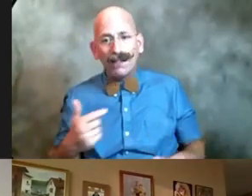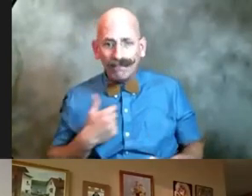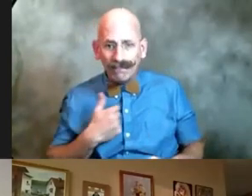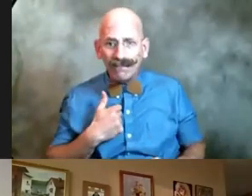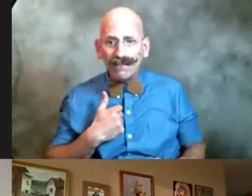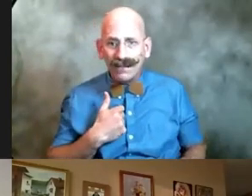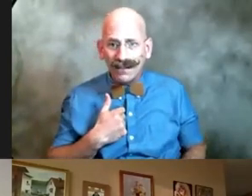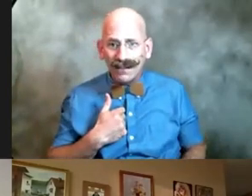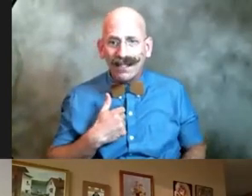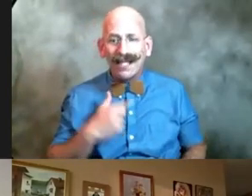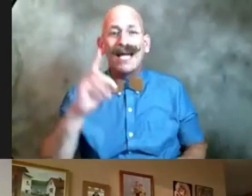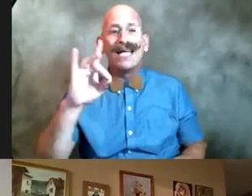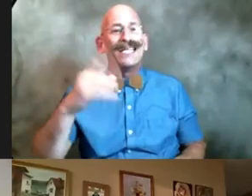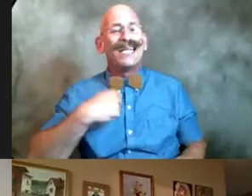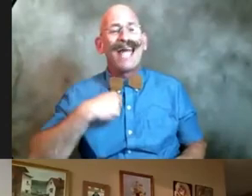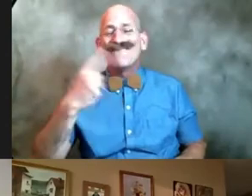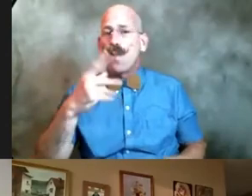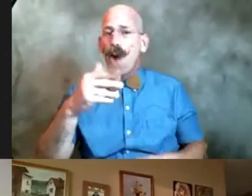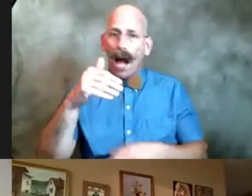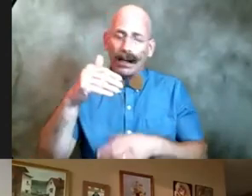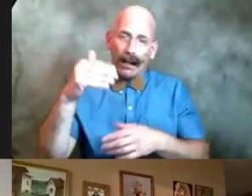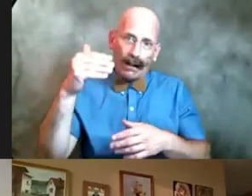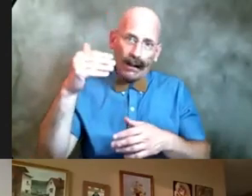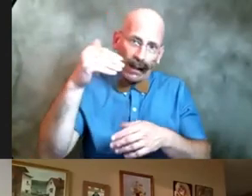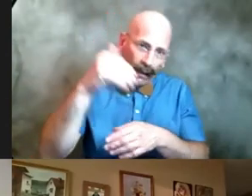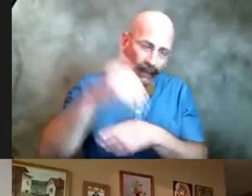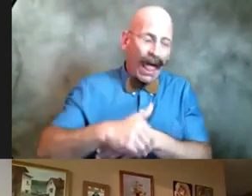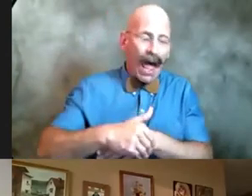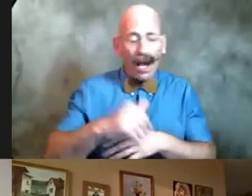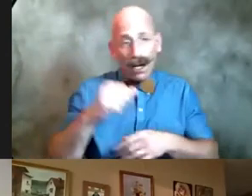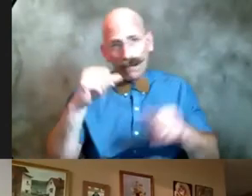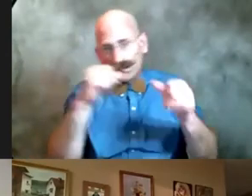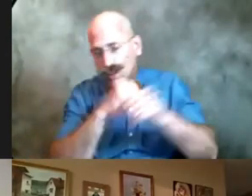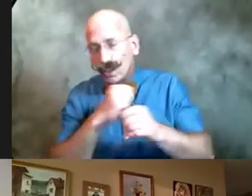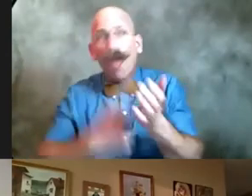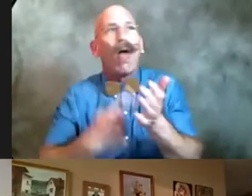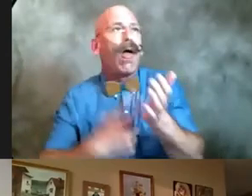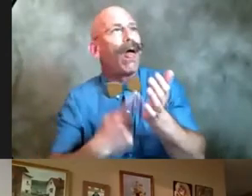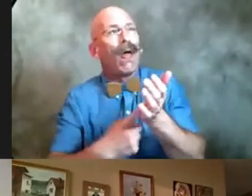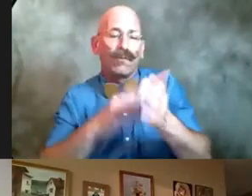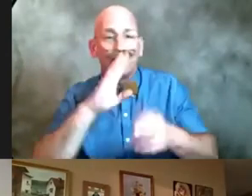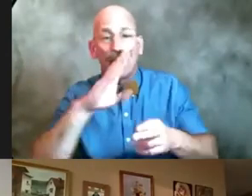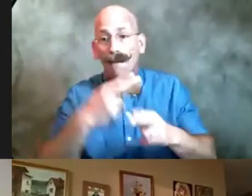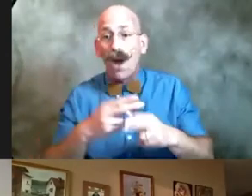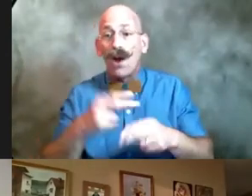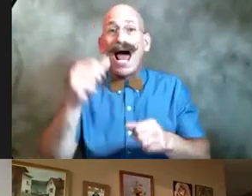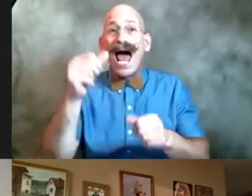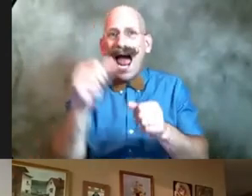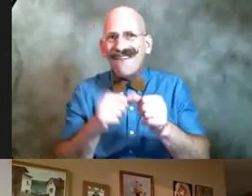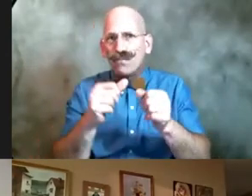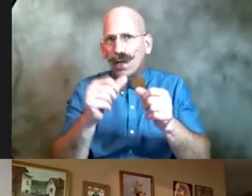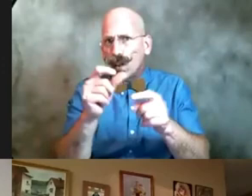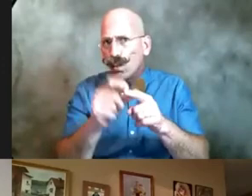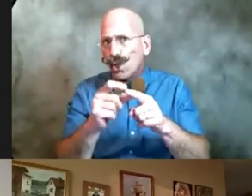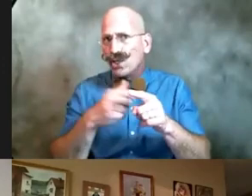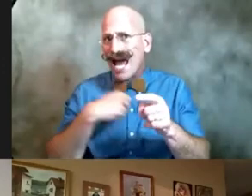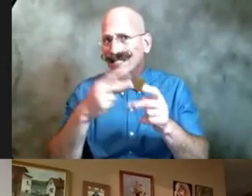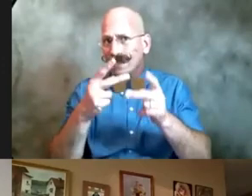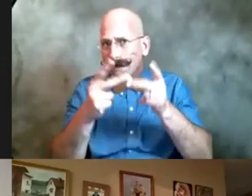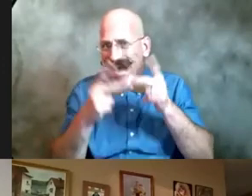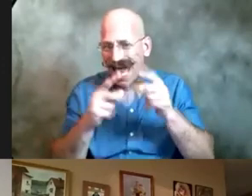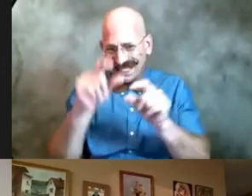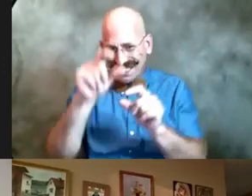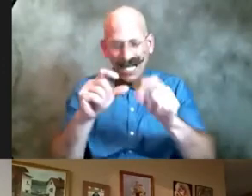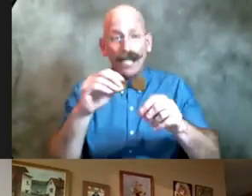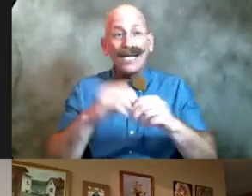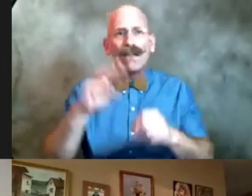late boozy discussion at a law firm once where we talked about every word is like a place in the molecular structure of the poem and